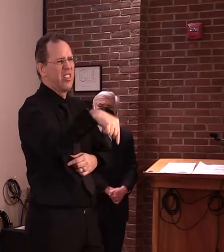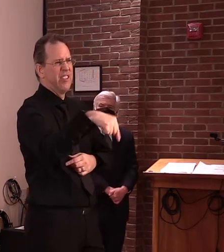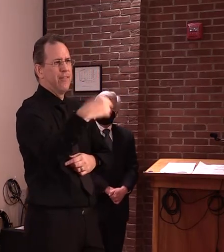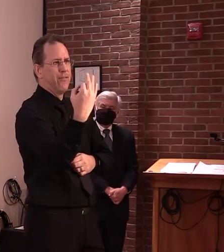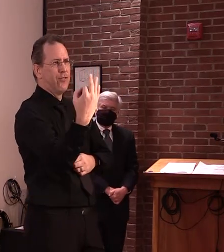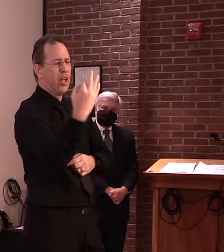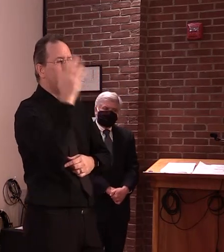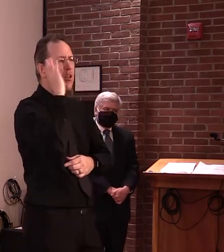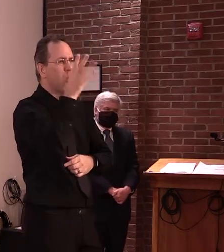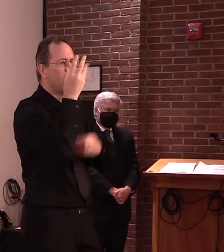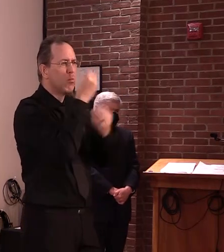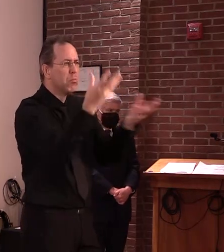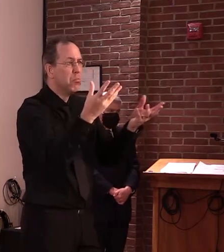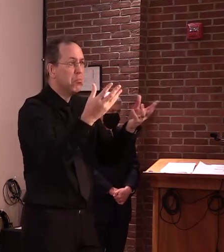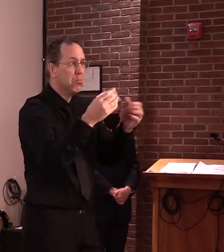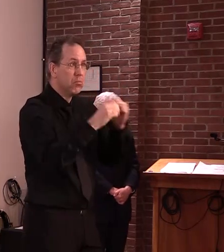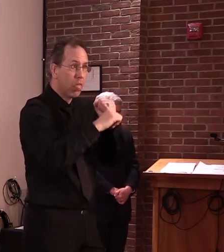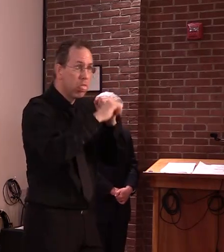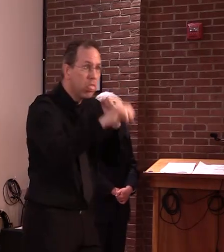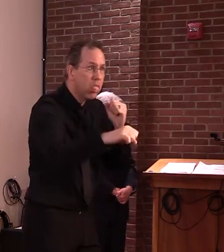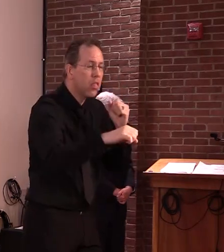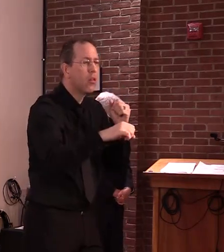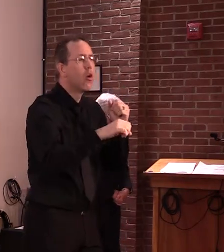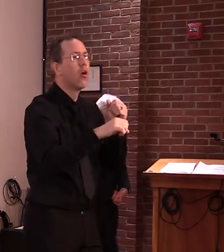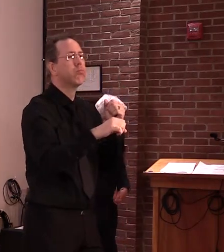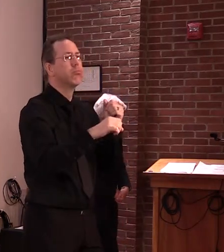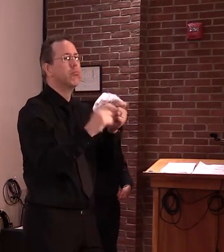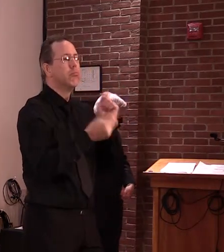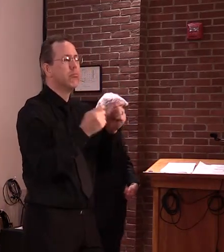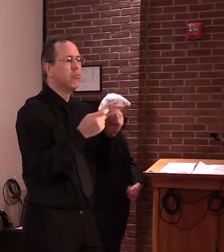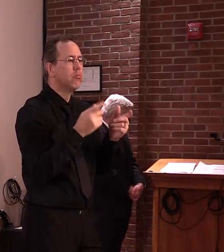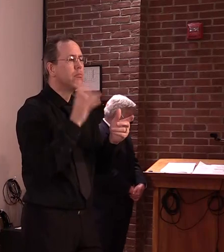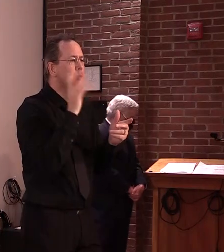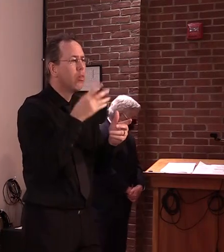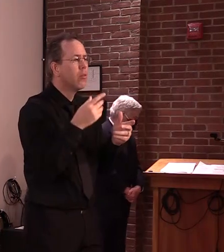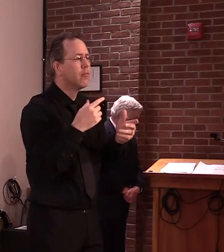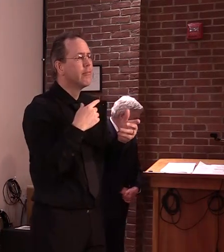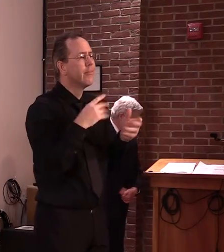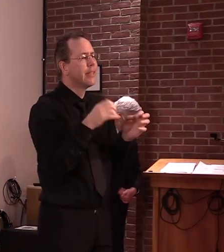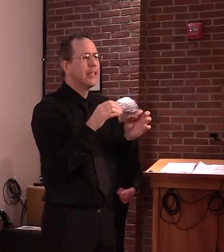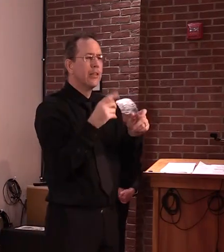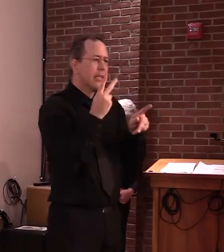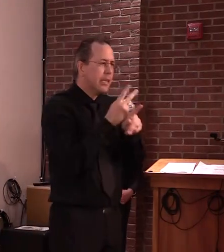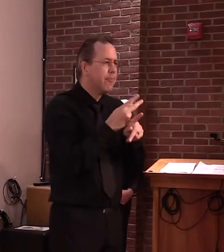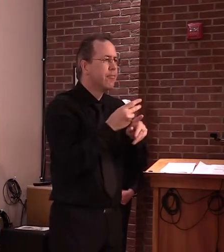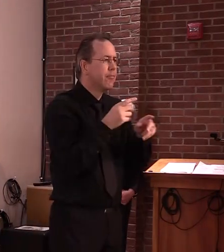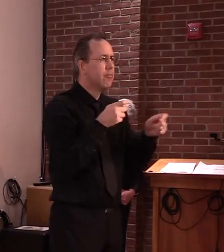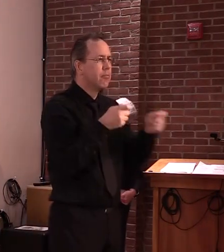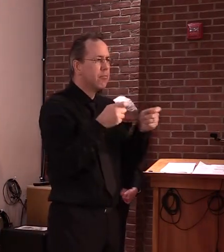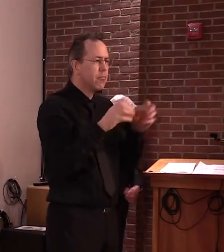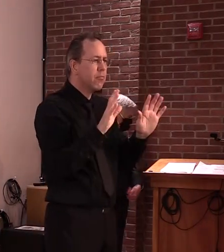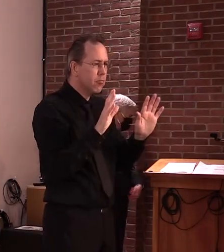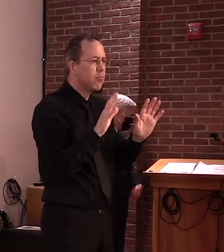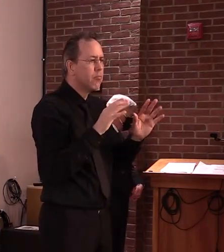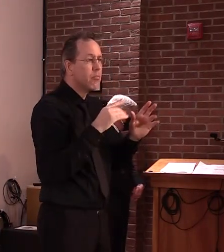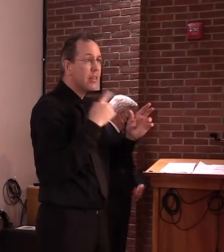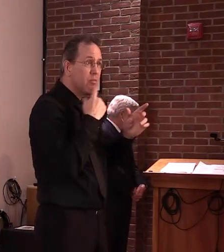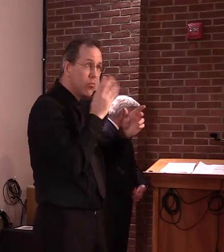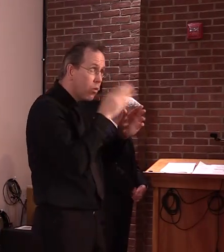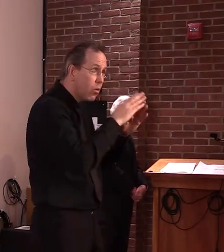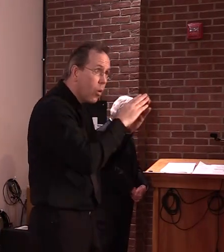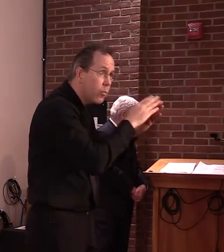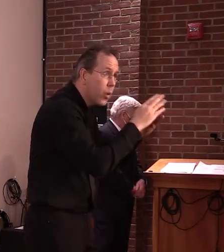need to make sure that we roll out some of the openings and phases, like the approach we've taken thus far.